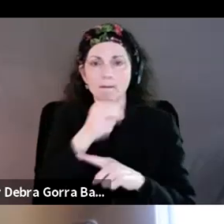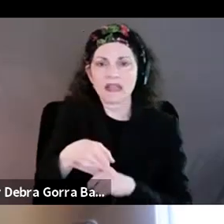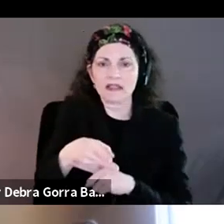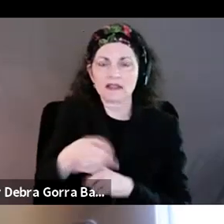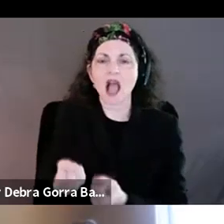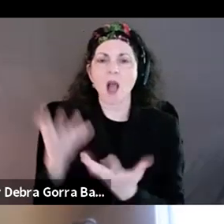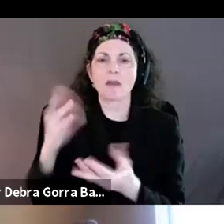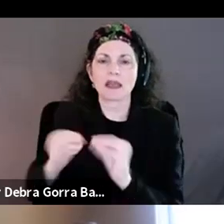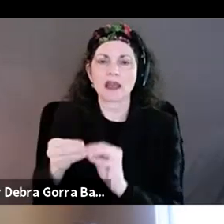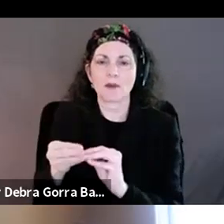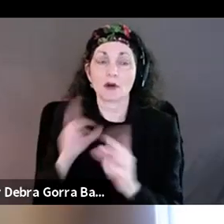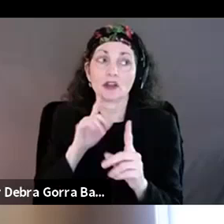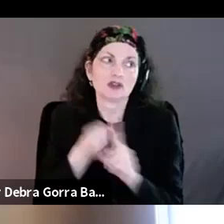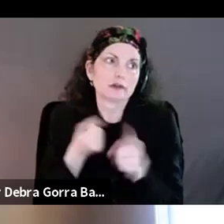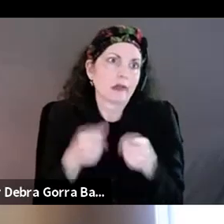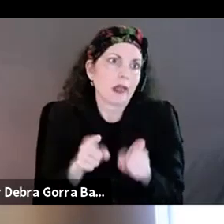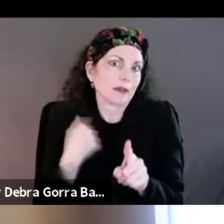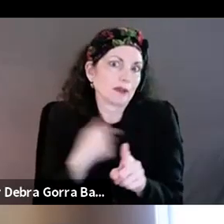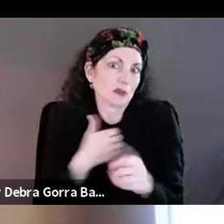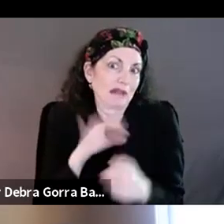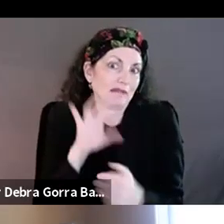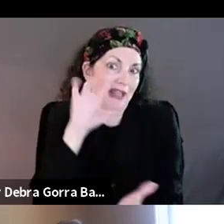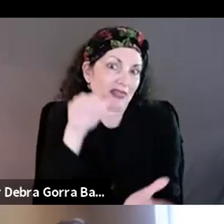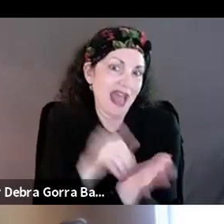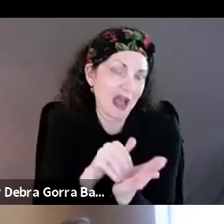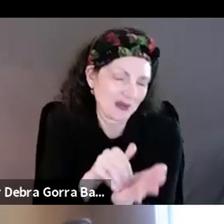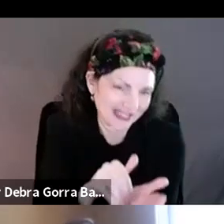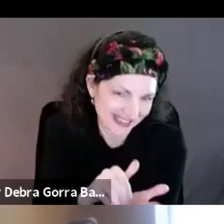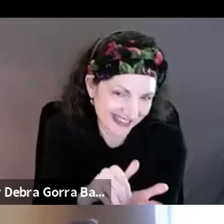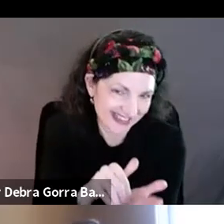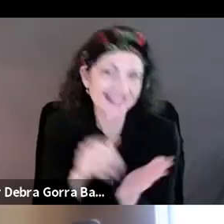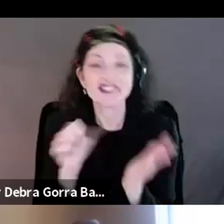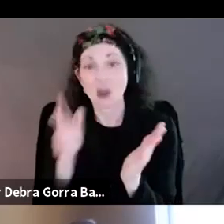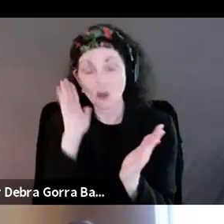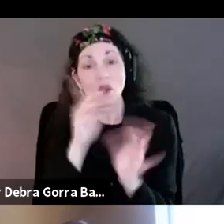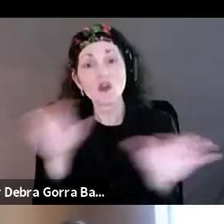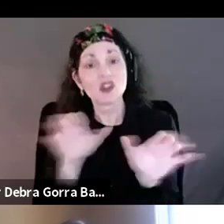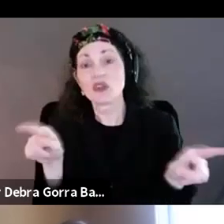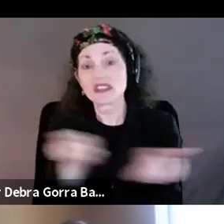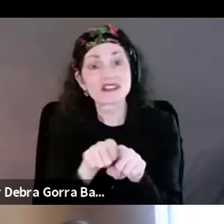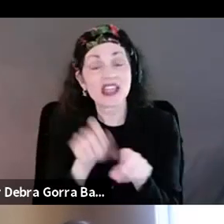8,000 people registered, but we would have done it just the same if there were 50.